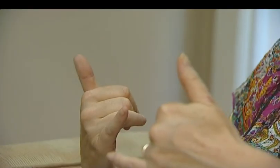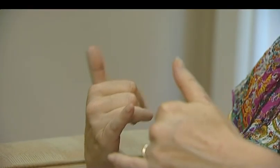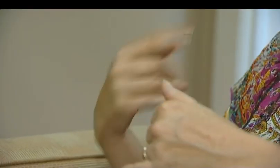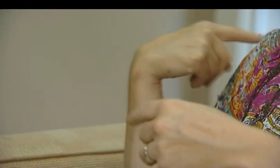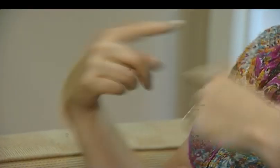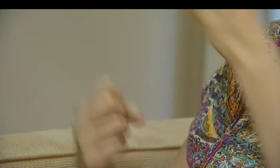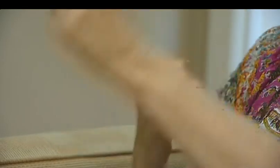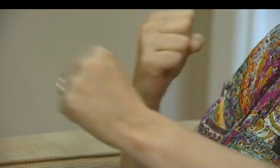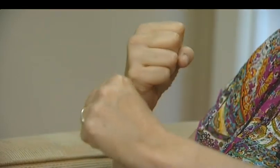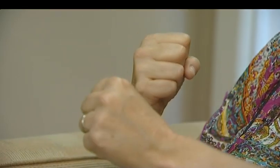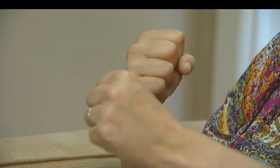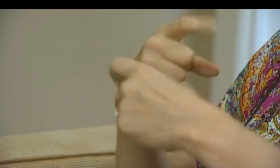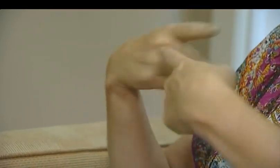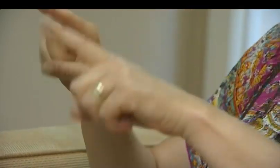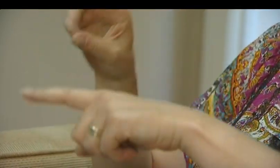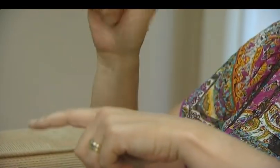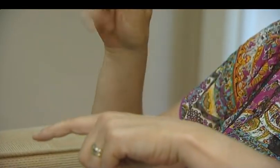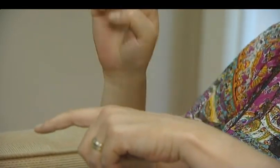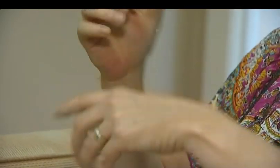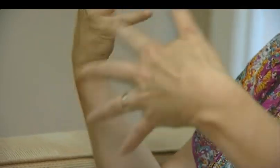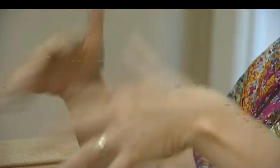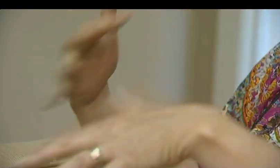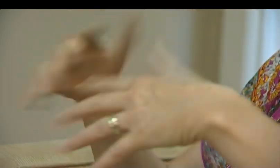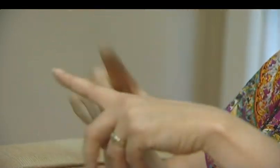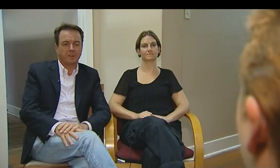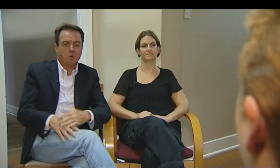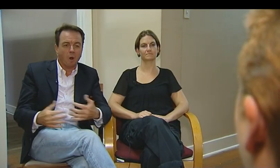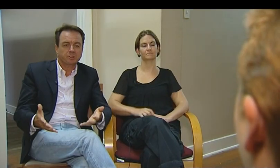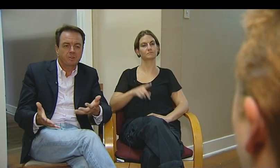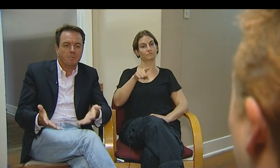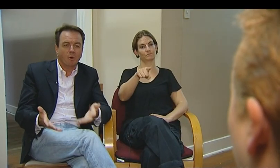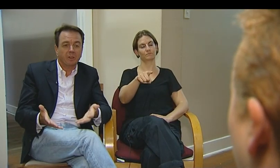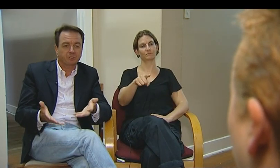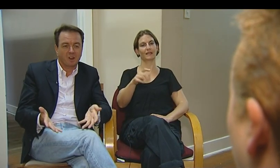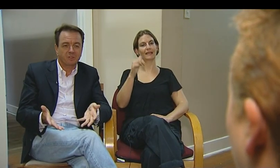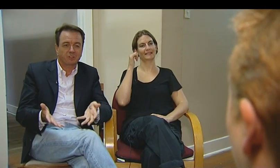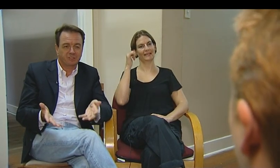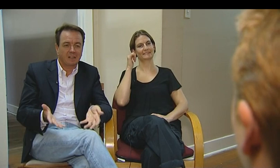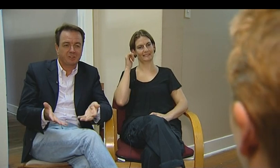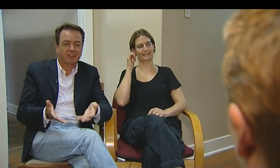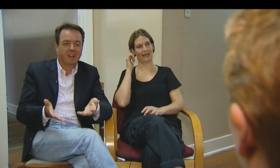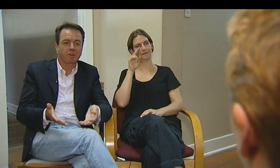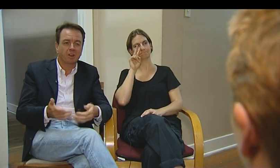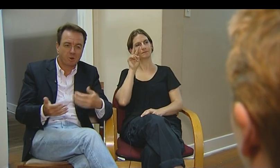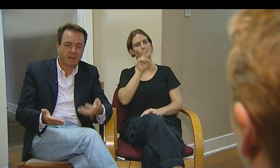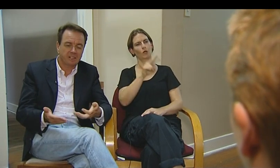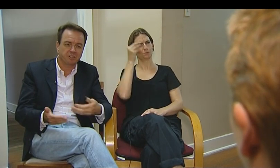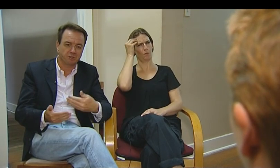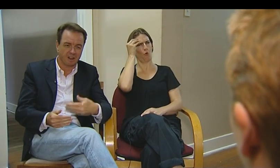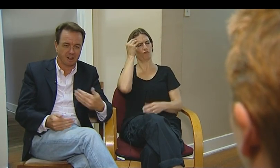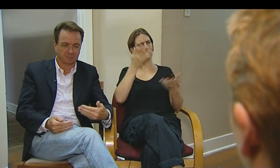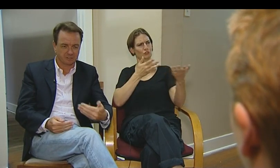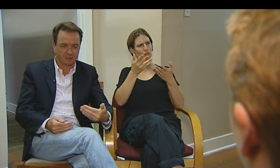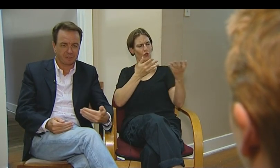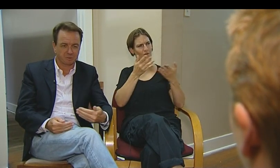is principal at a school for the deaf here in Johannesburg. When you watched the memorial service on television, Ingrid, how quickly